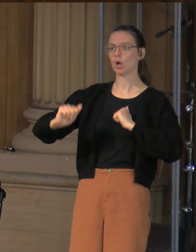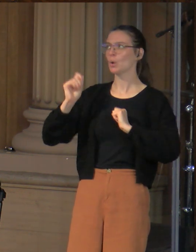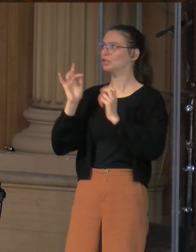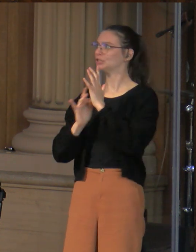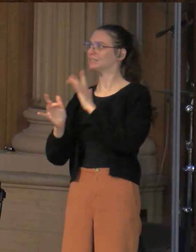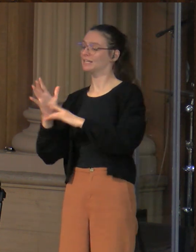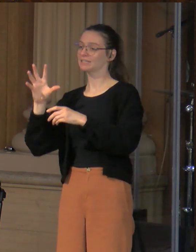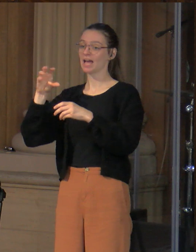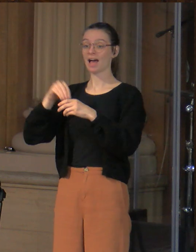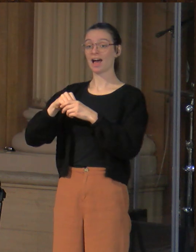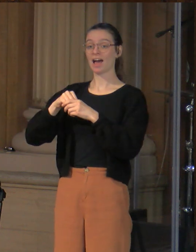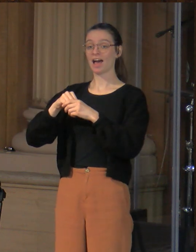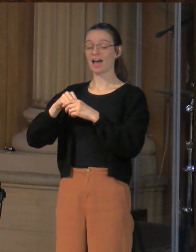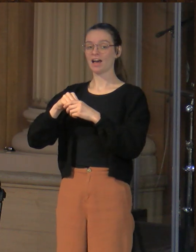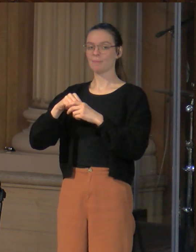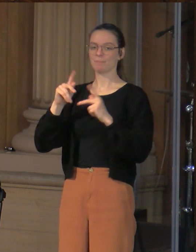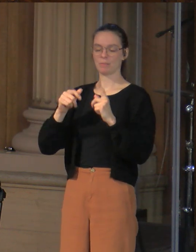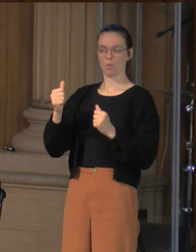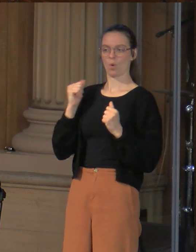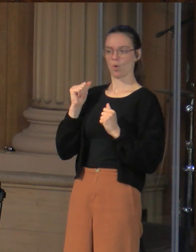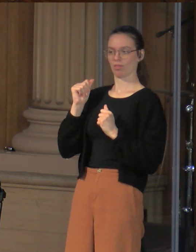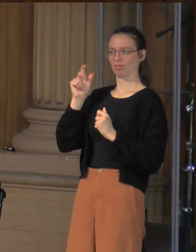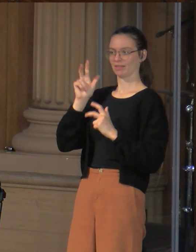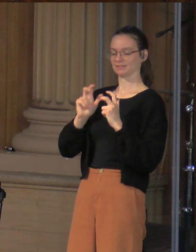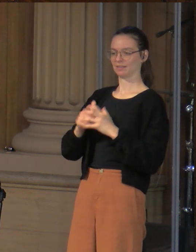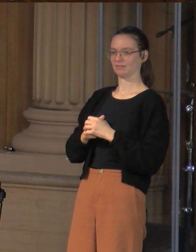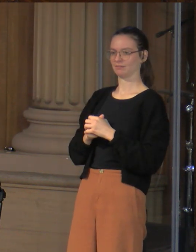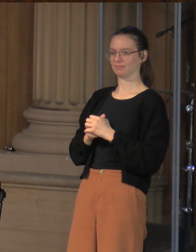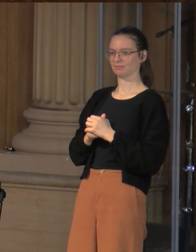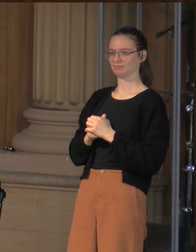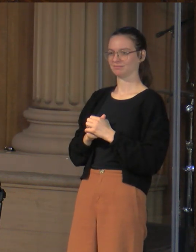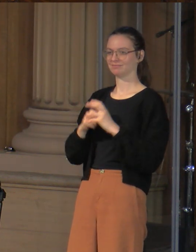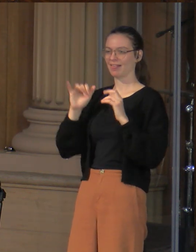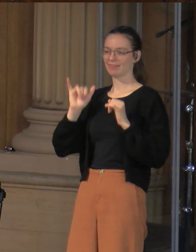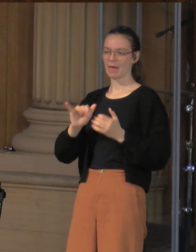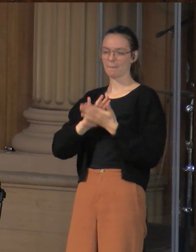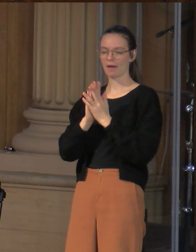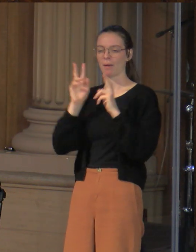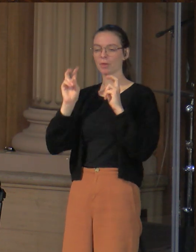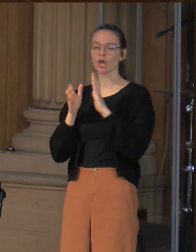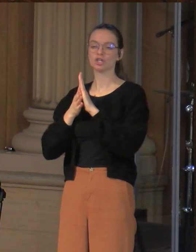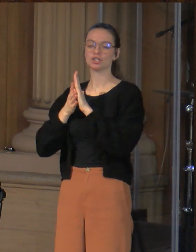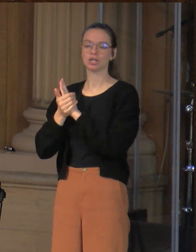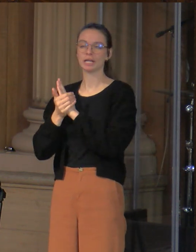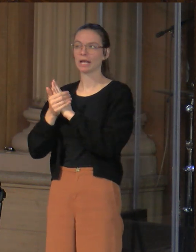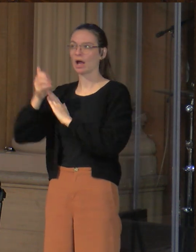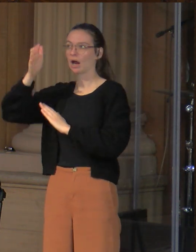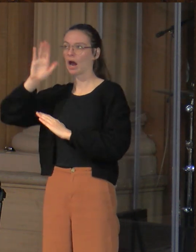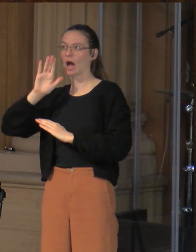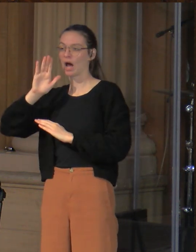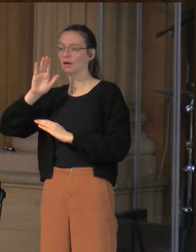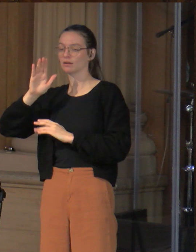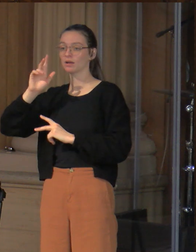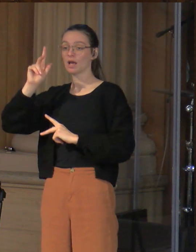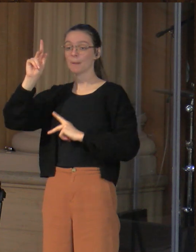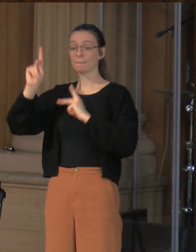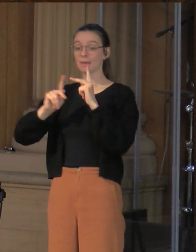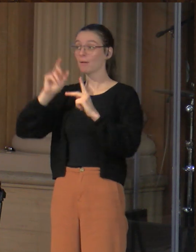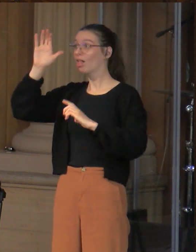And Jesus says that that can be a way of cheating on God. It's not really seeking Jesus, it's seeking Christian entertainment, as